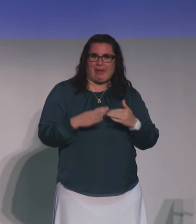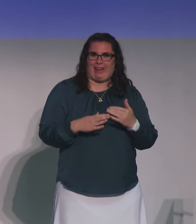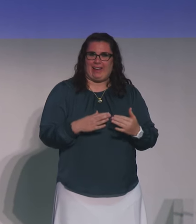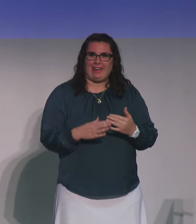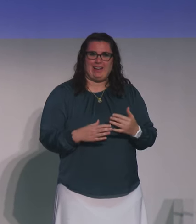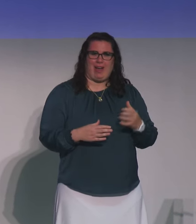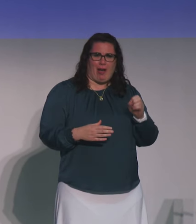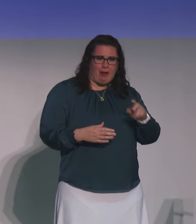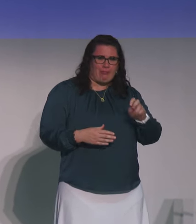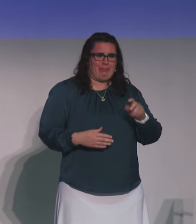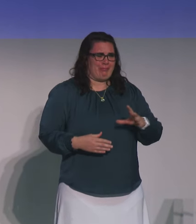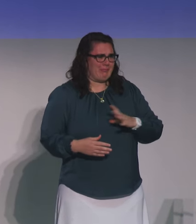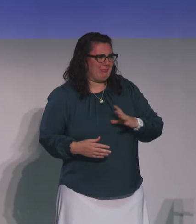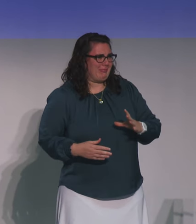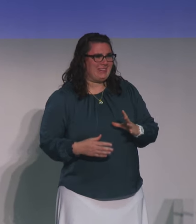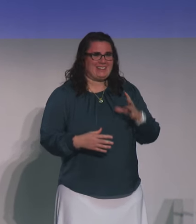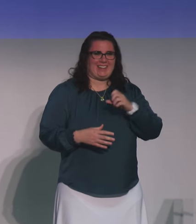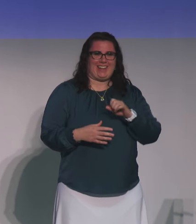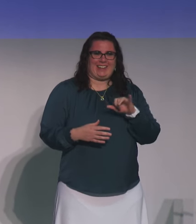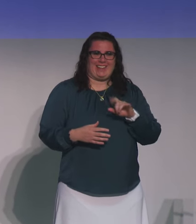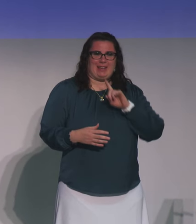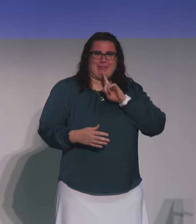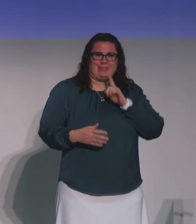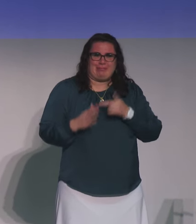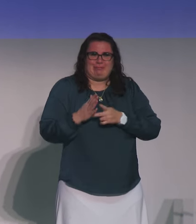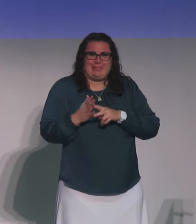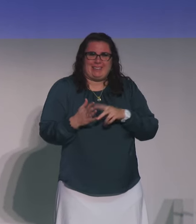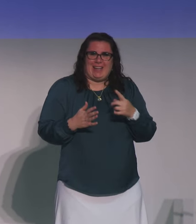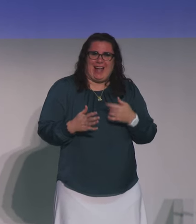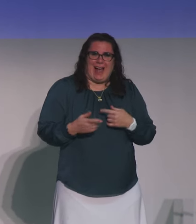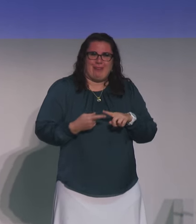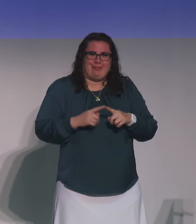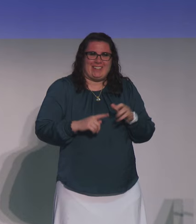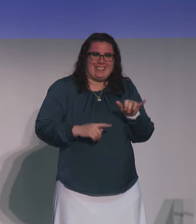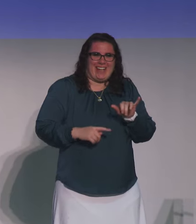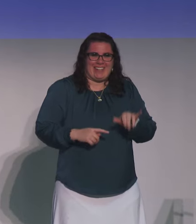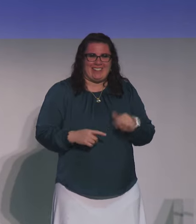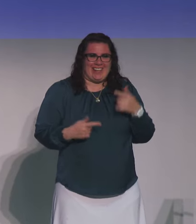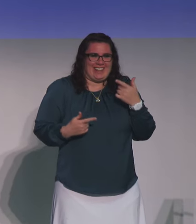I was like, okay, I guess that actually means something to have friends like that.